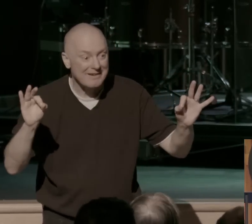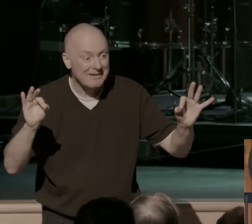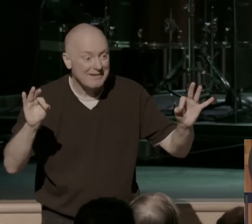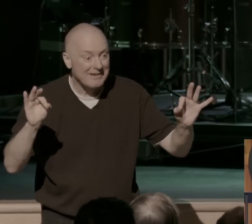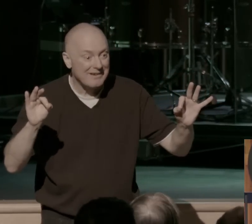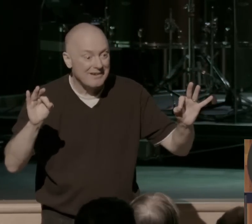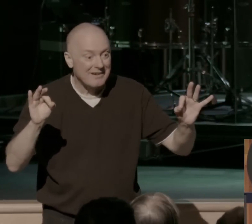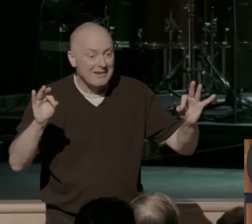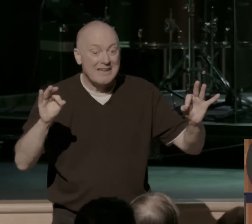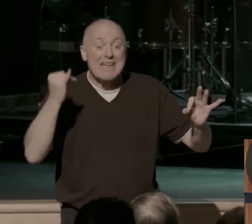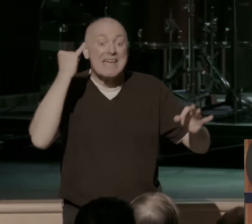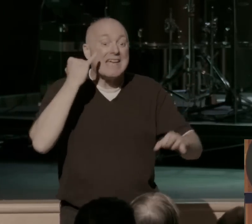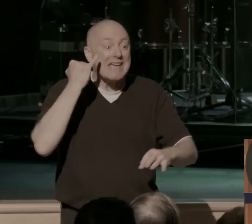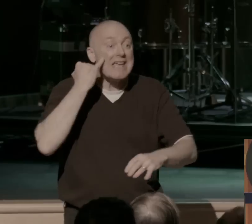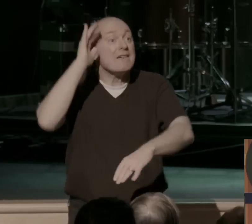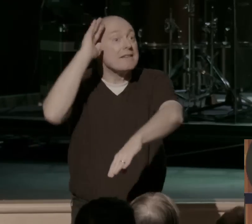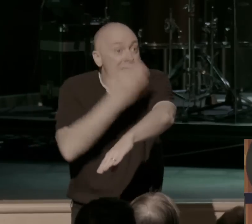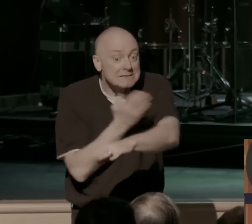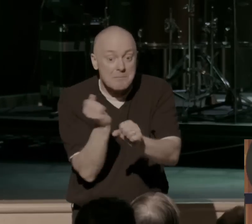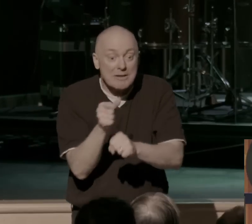If the Son sets you free, you will be free indeed.